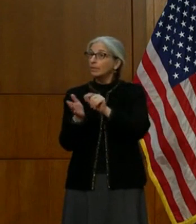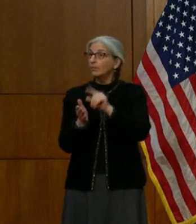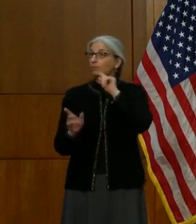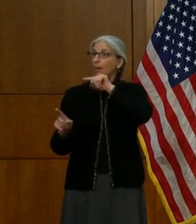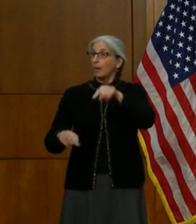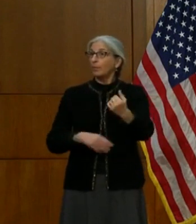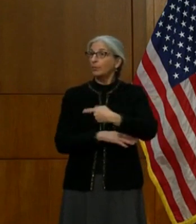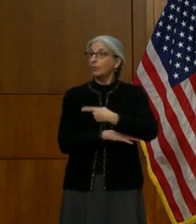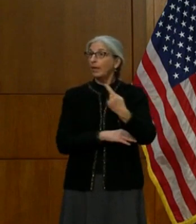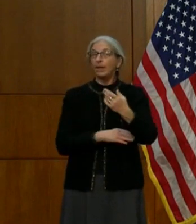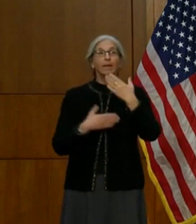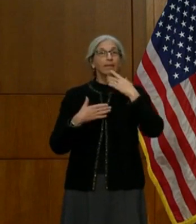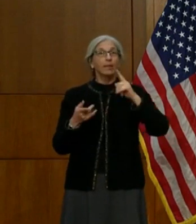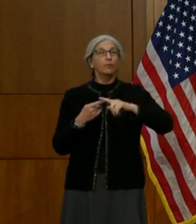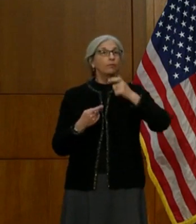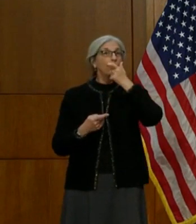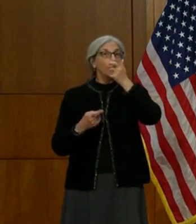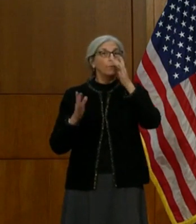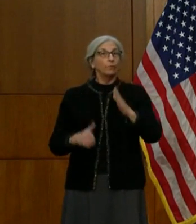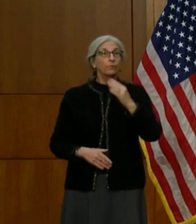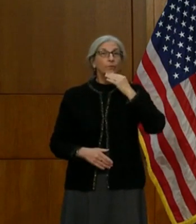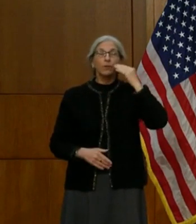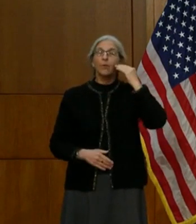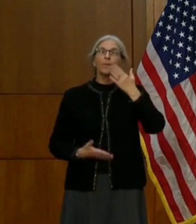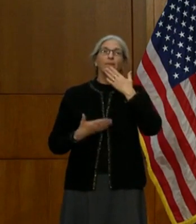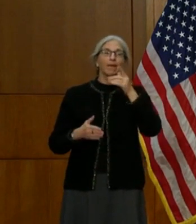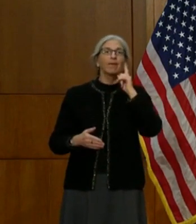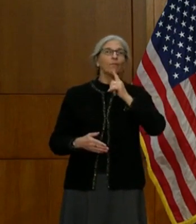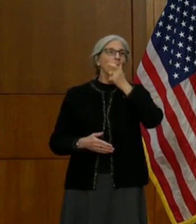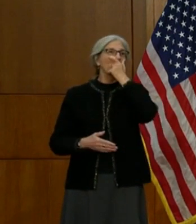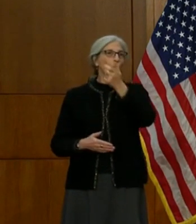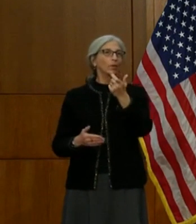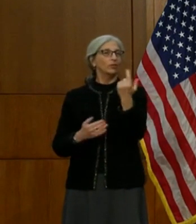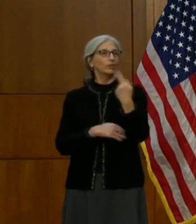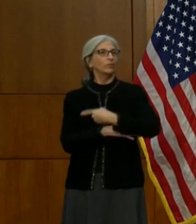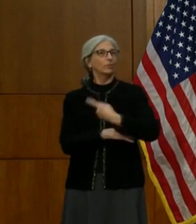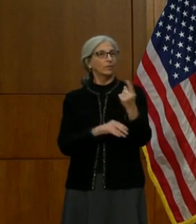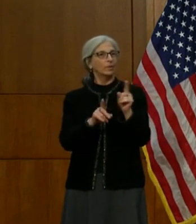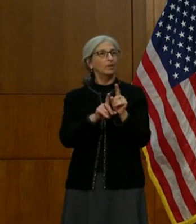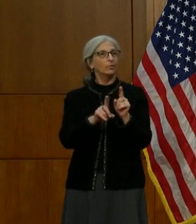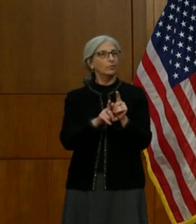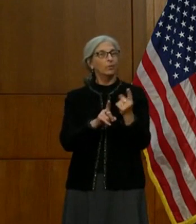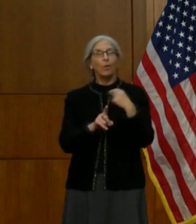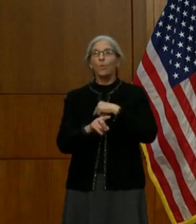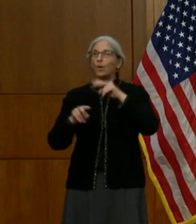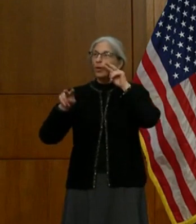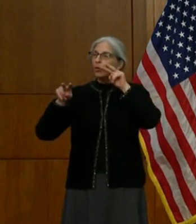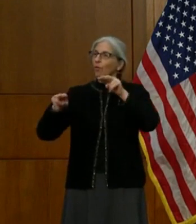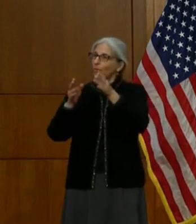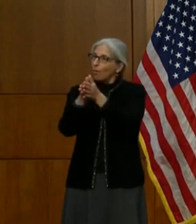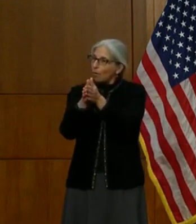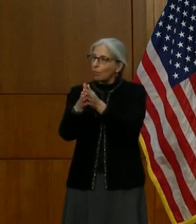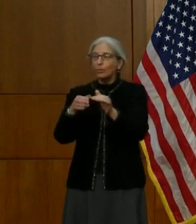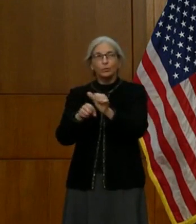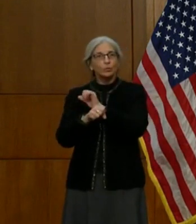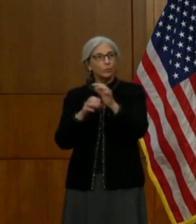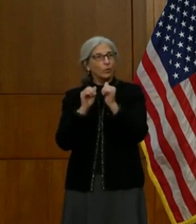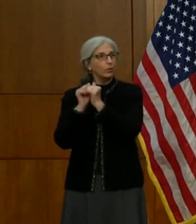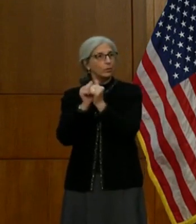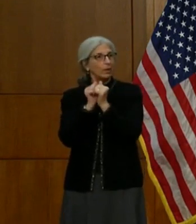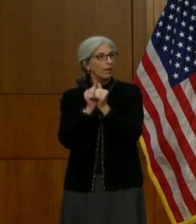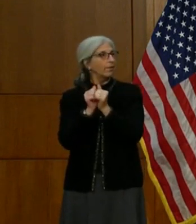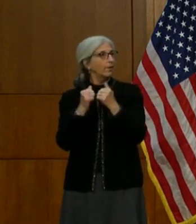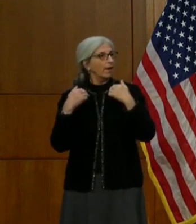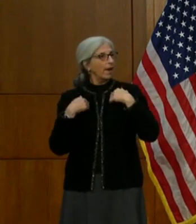us, and to the viewers at home, we appreciate you being part of this as well. And we look forward to all working together and, as I said, get Virginia